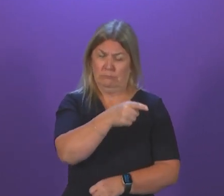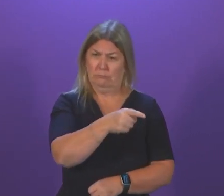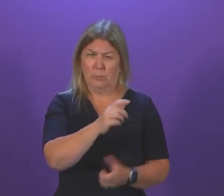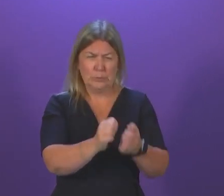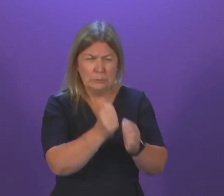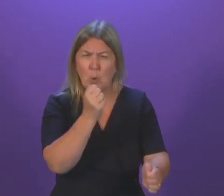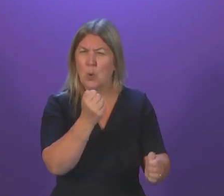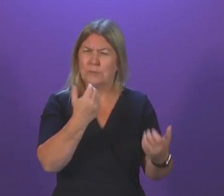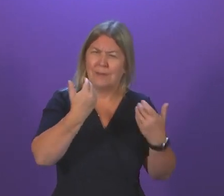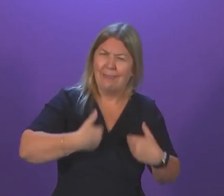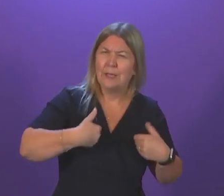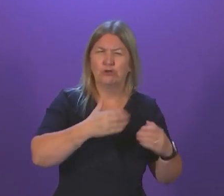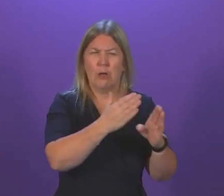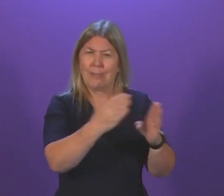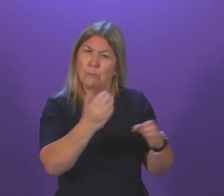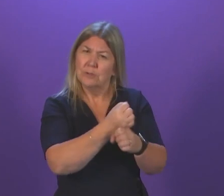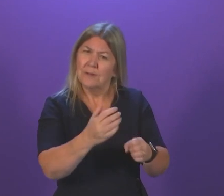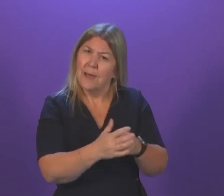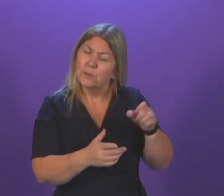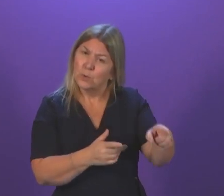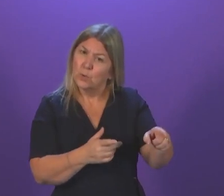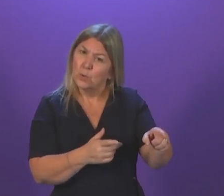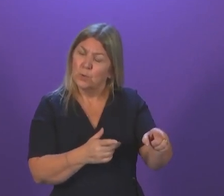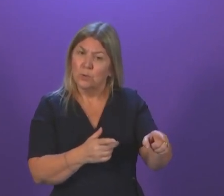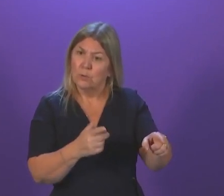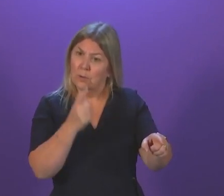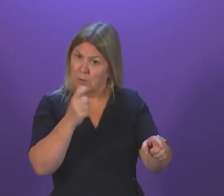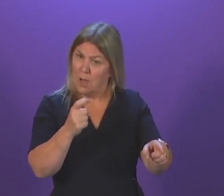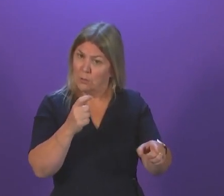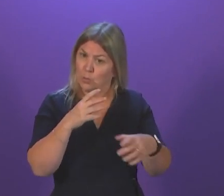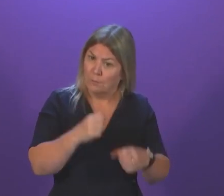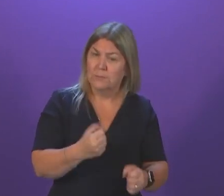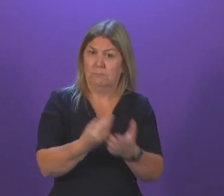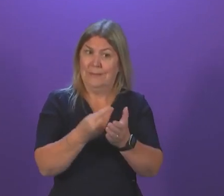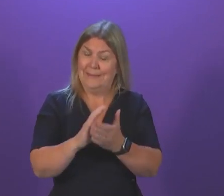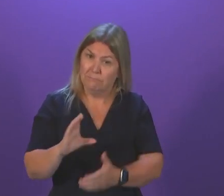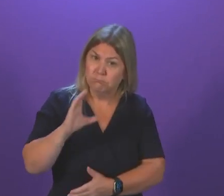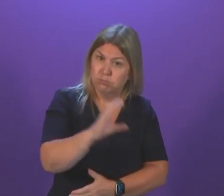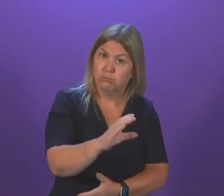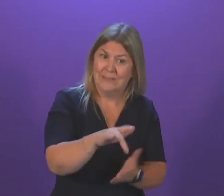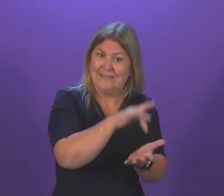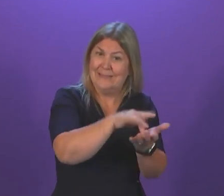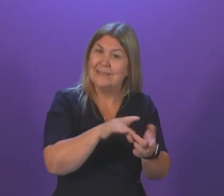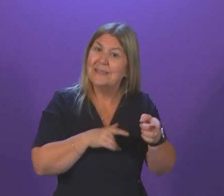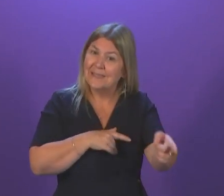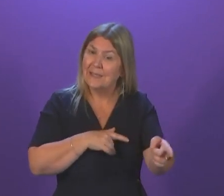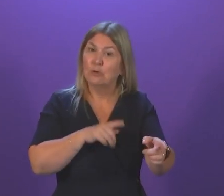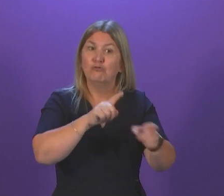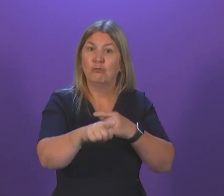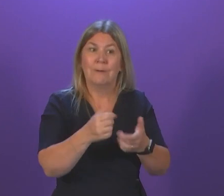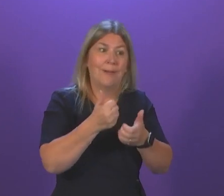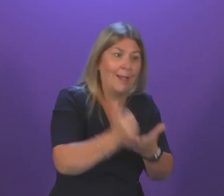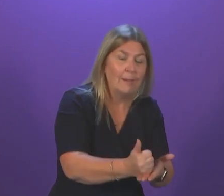and leisure and library providers and whether she will commit to give the city the money it needs to get the venues opening and functioning again.